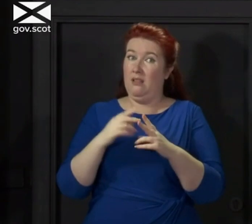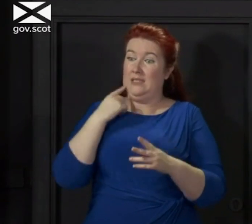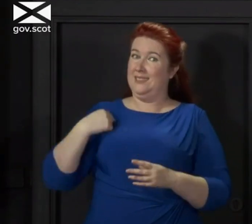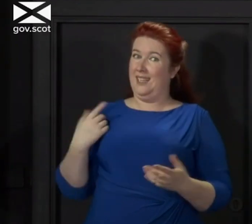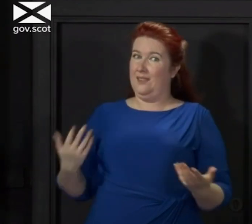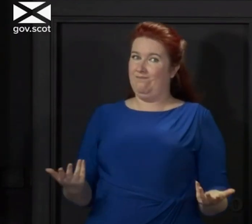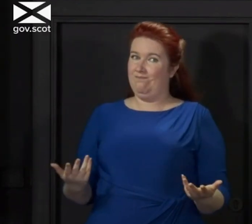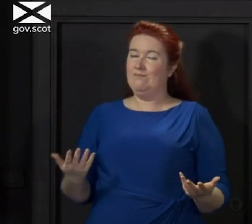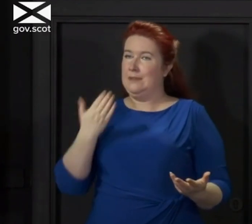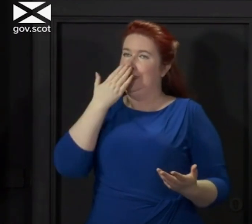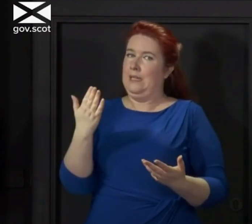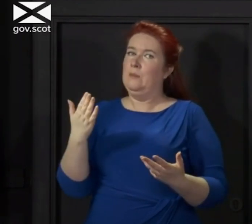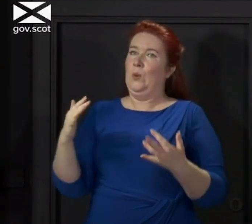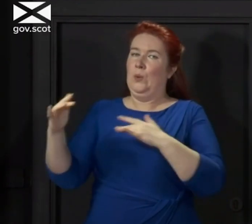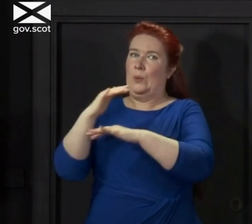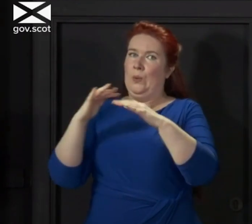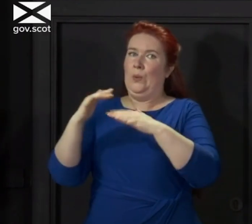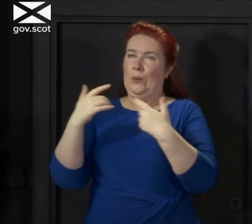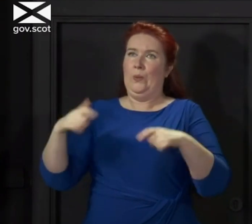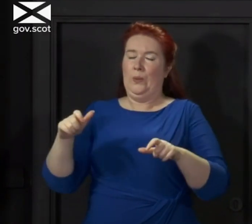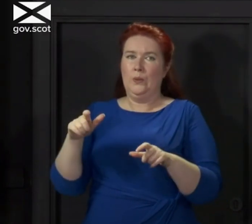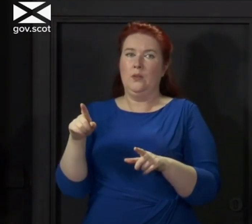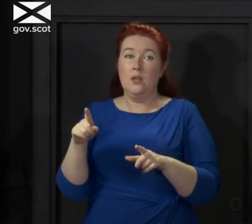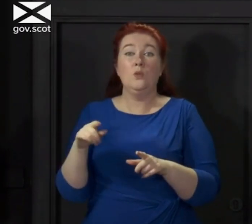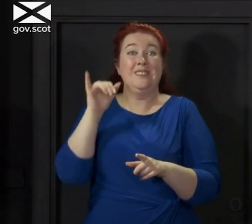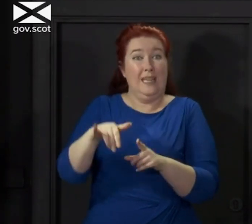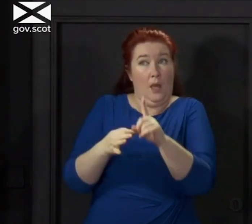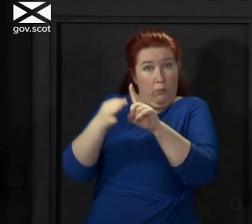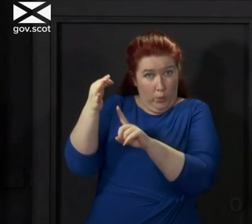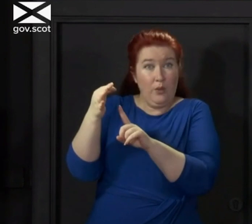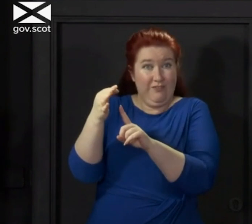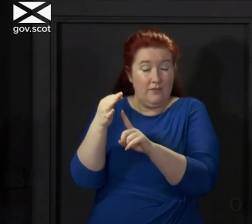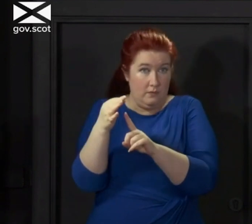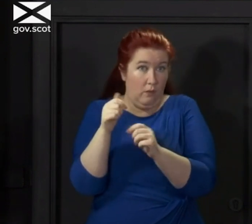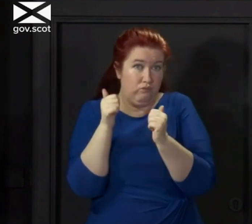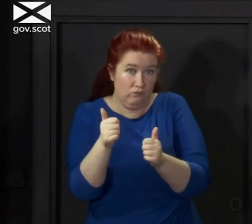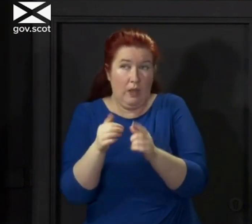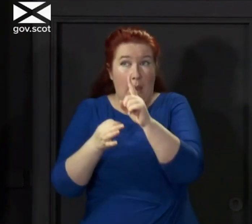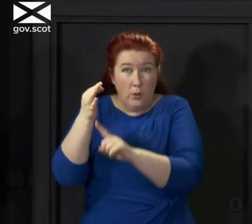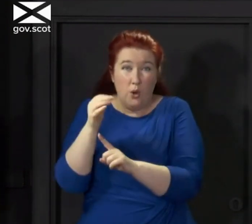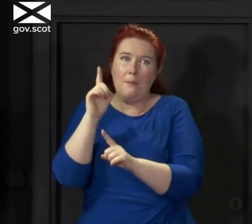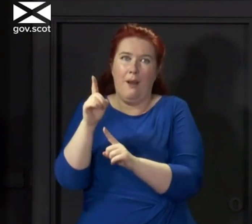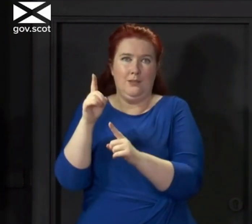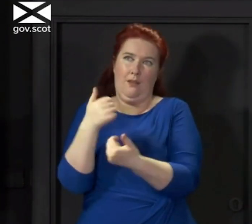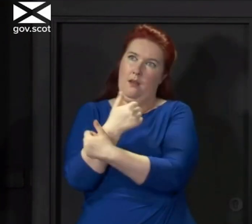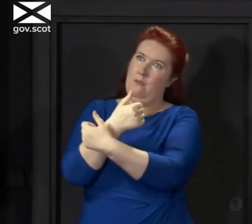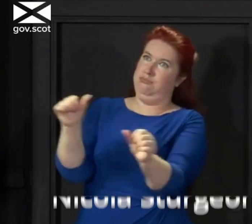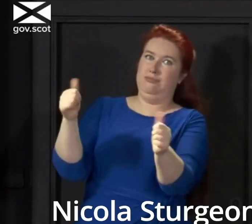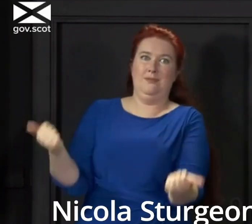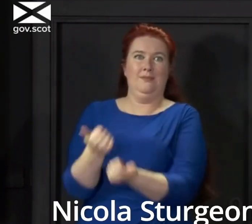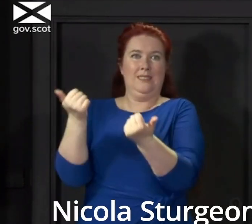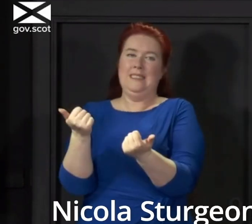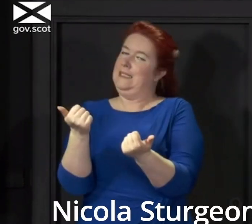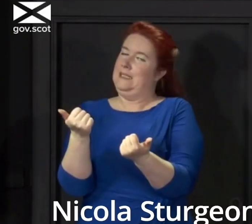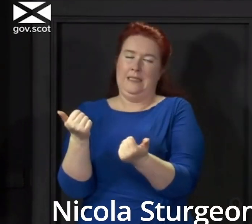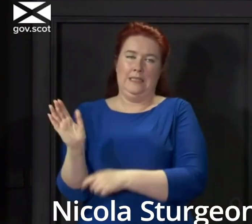So while the situation is undoubtedly improving, and I don't want to lose sight of that point, we are not yet in a position to say